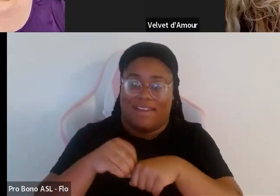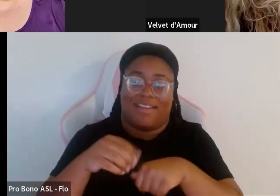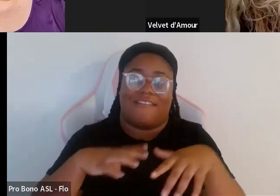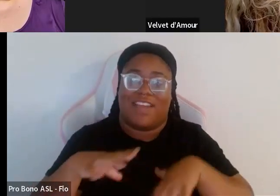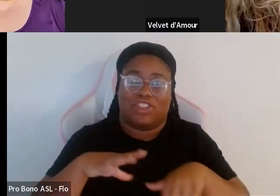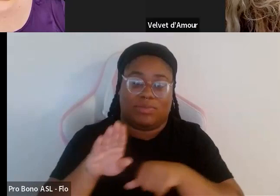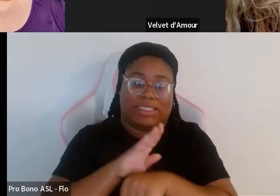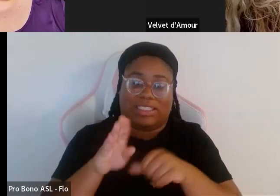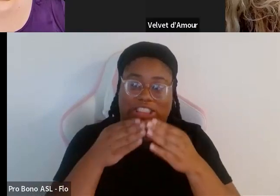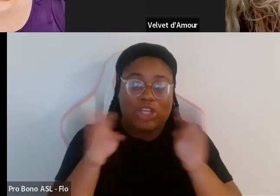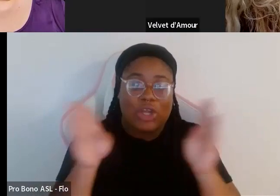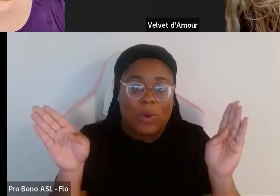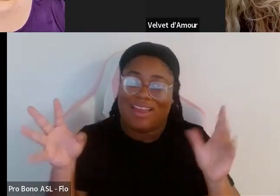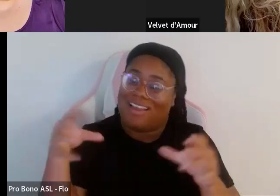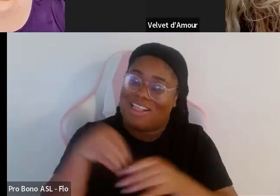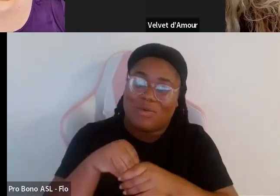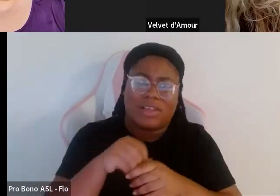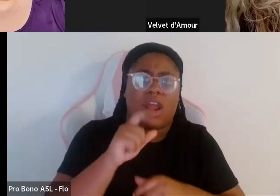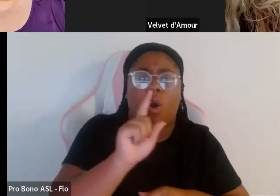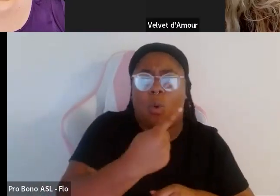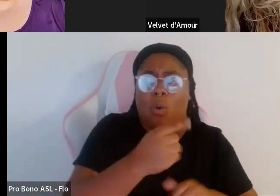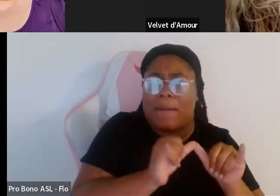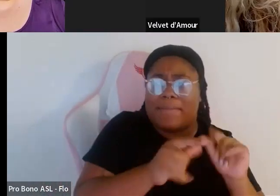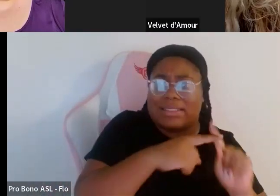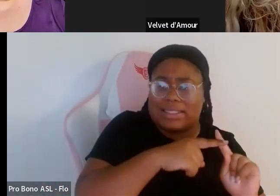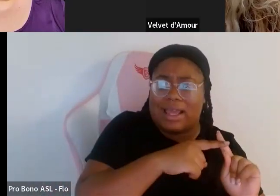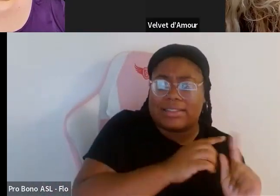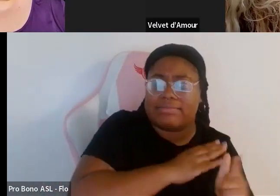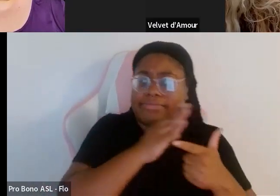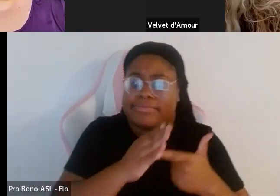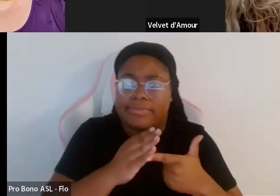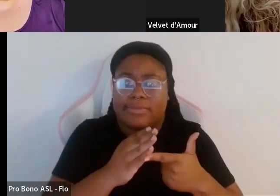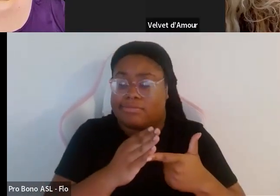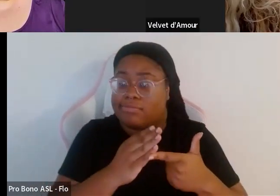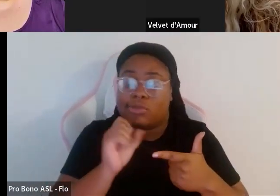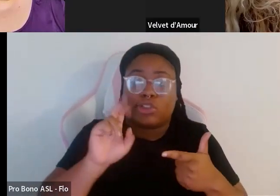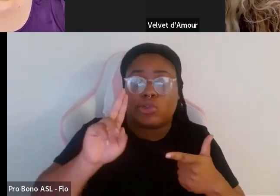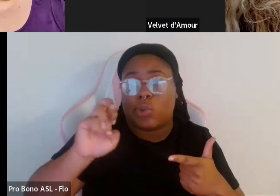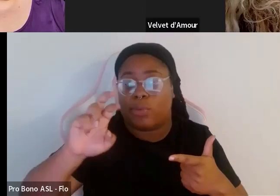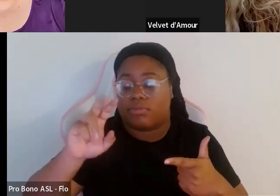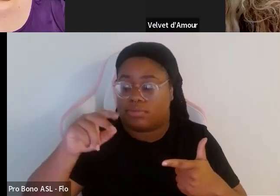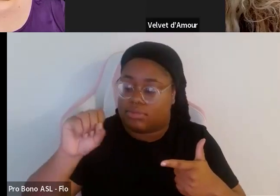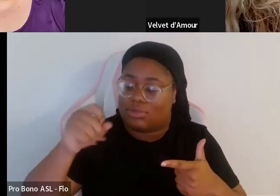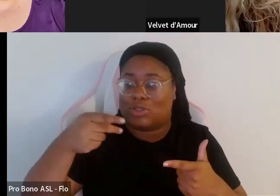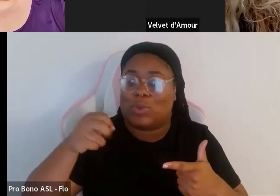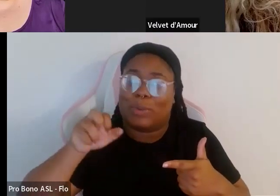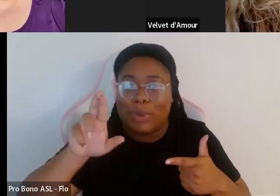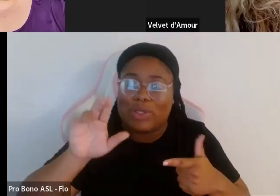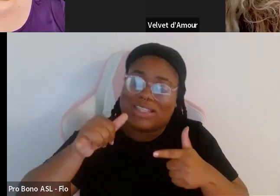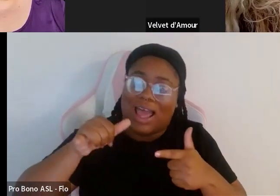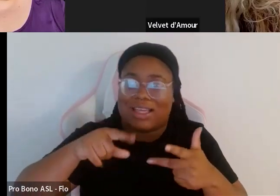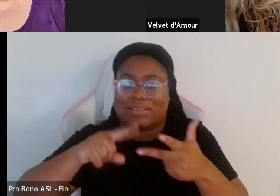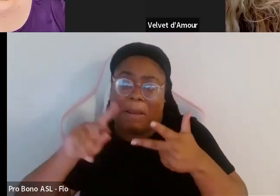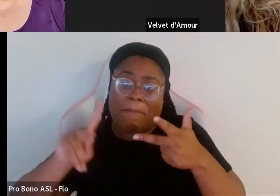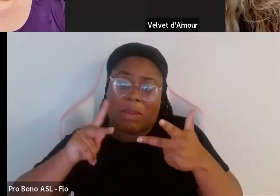in being inclusive not just to plus sizes but to super sizes and to people who you know